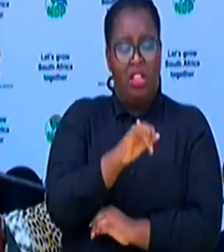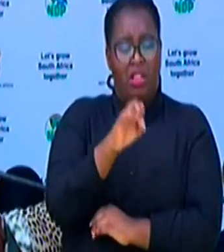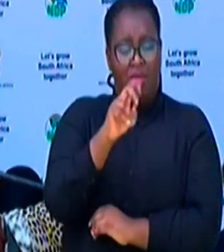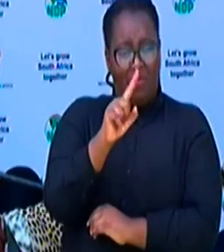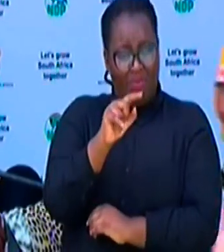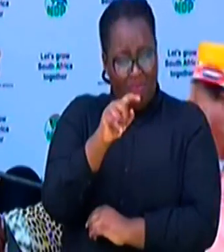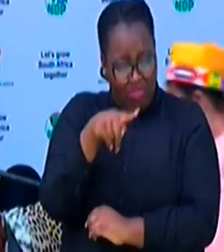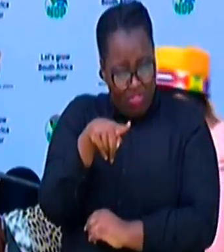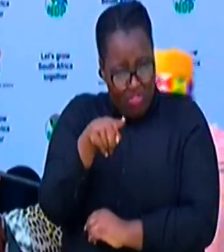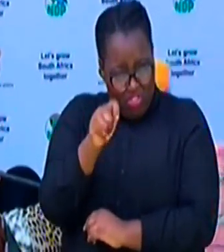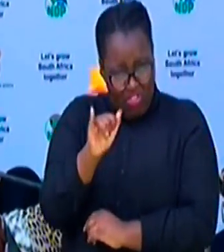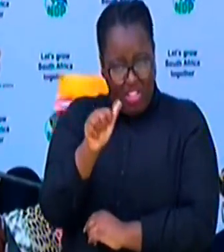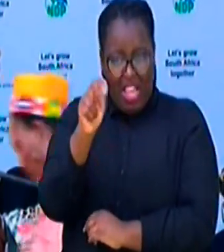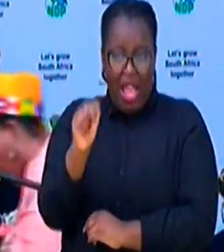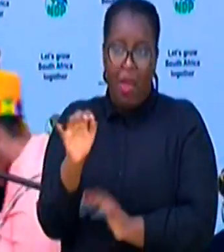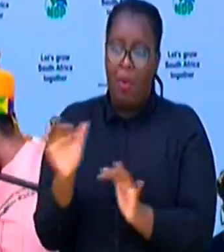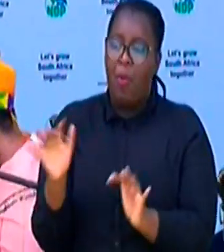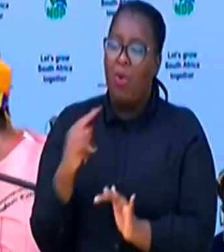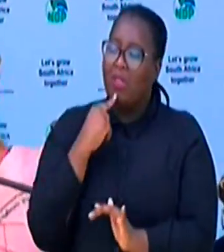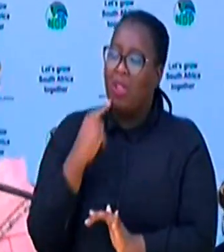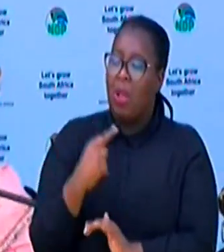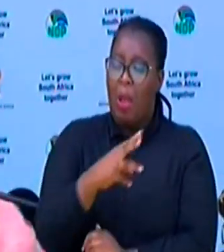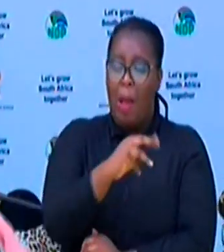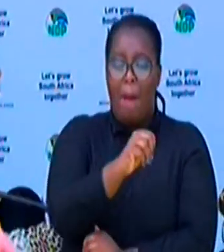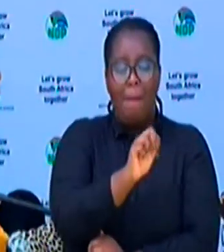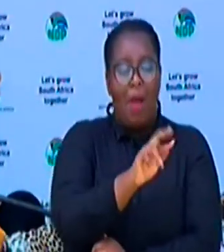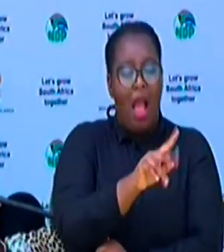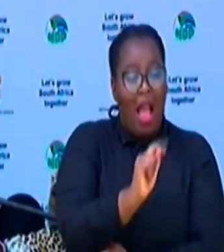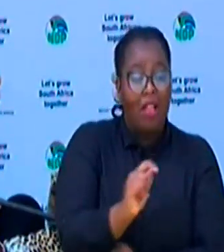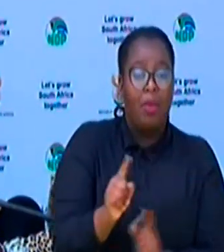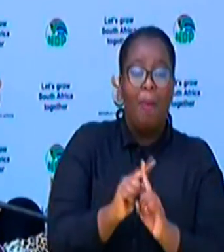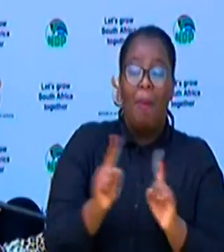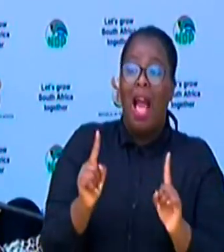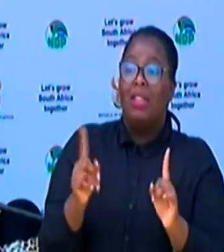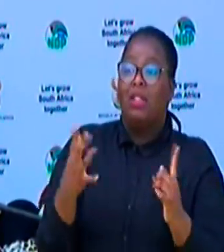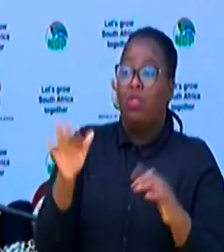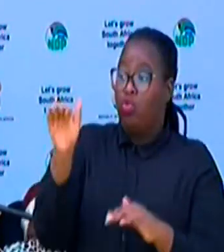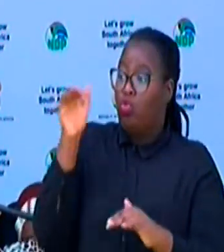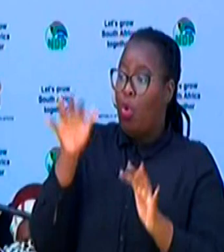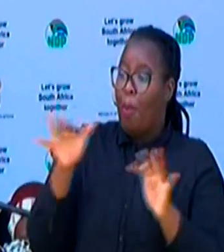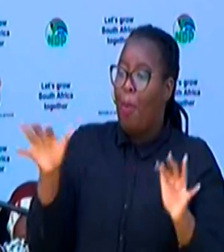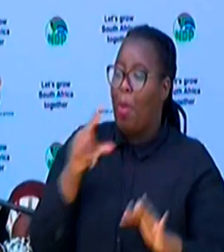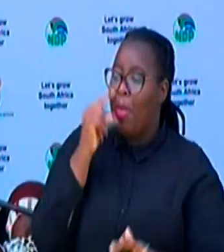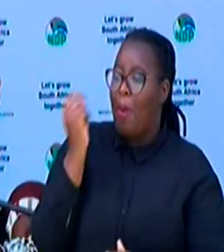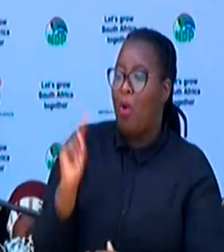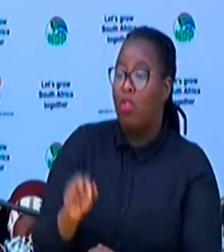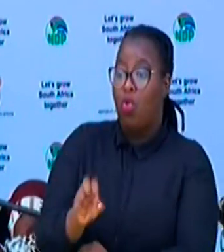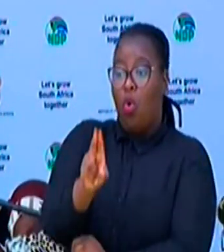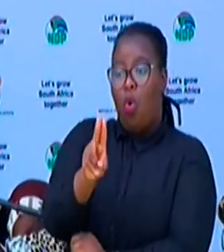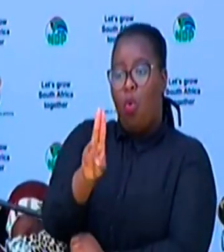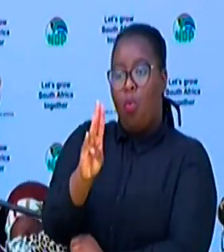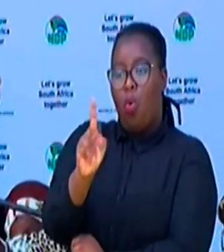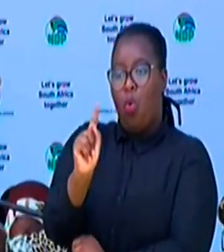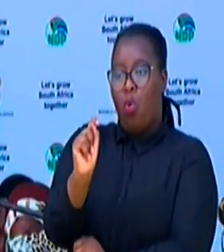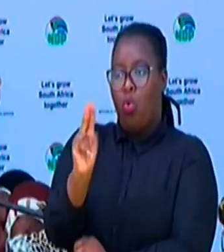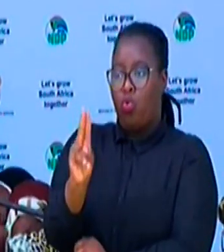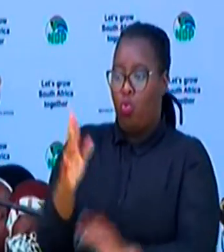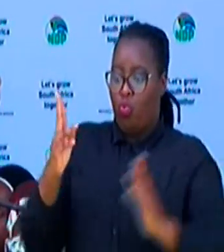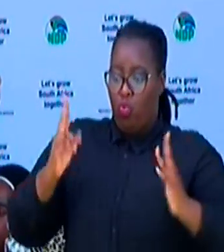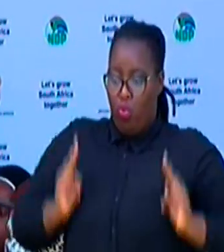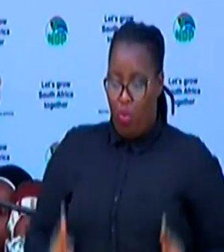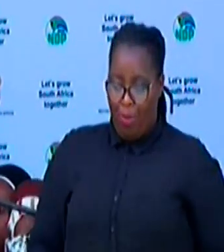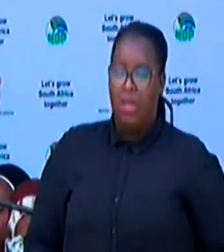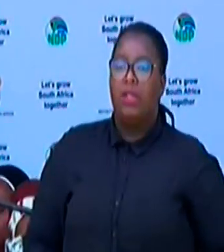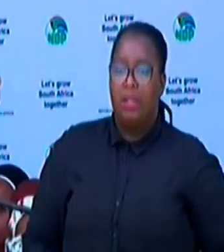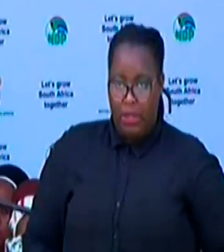what the Abenguni called Ubuntu. The divine mind, Ubuntu,